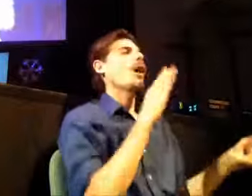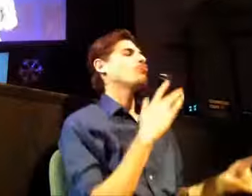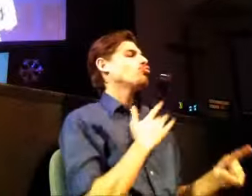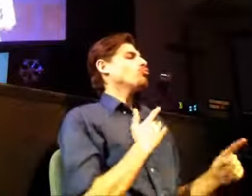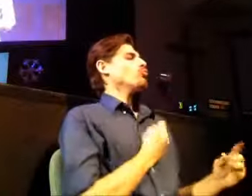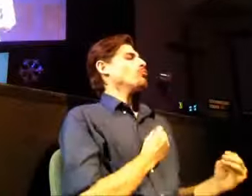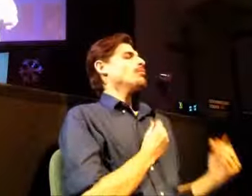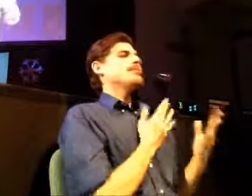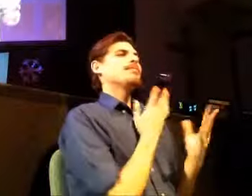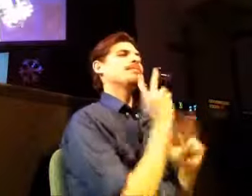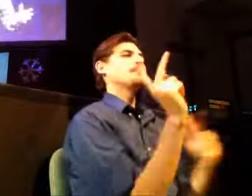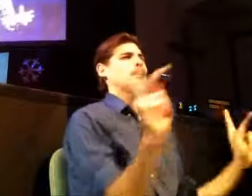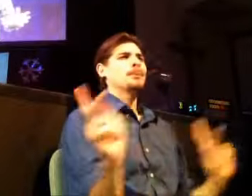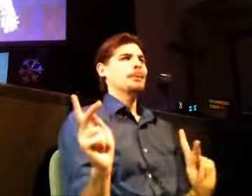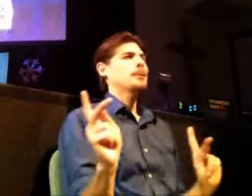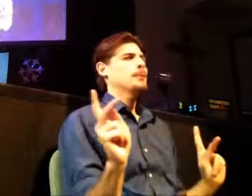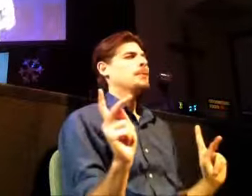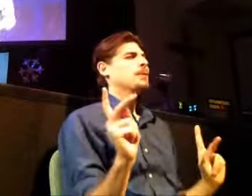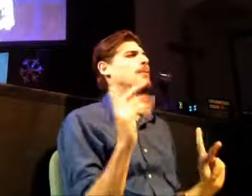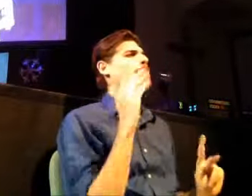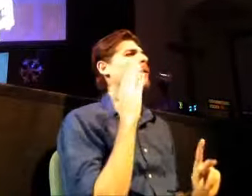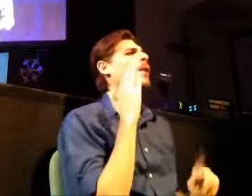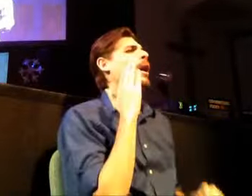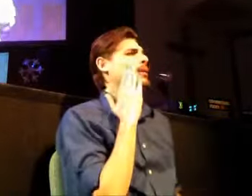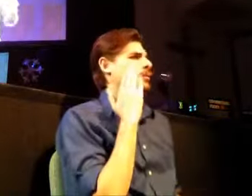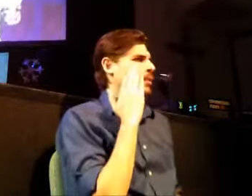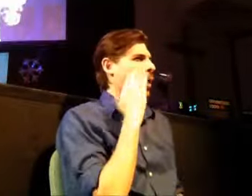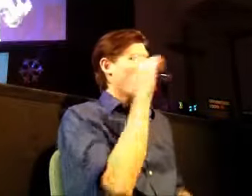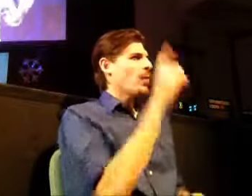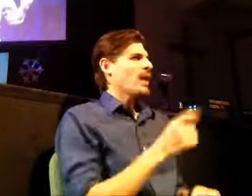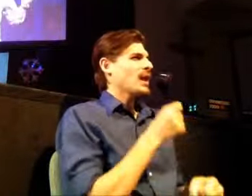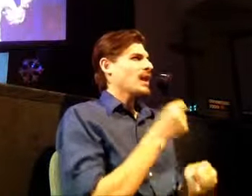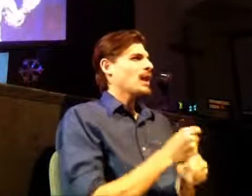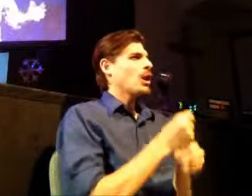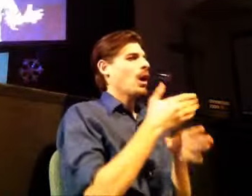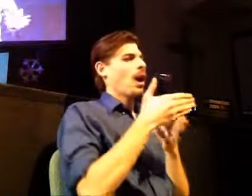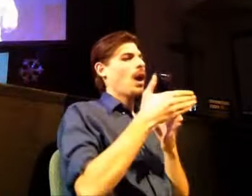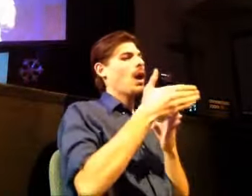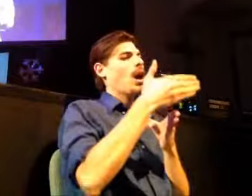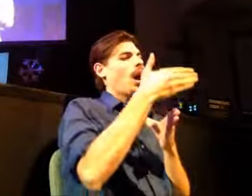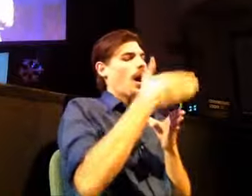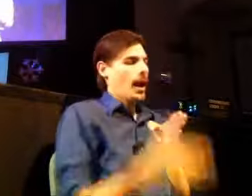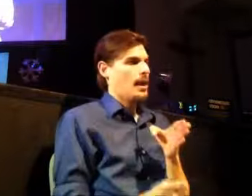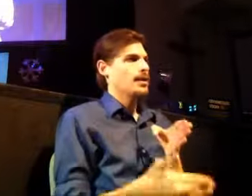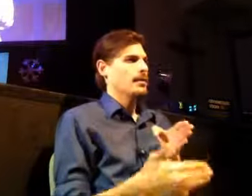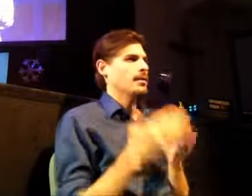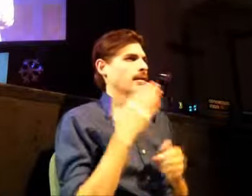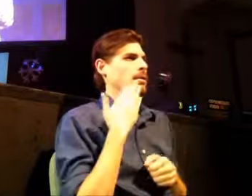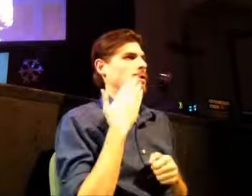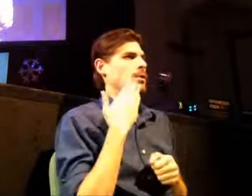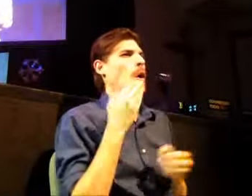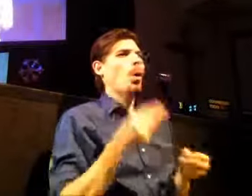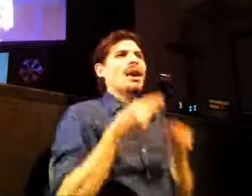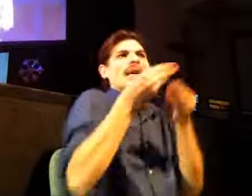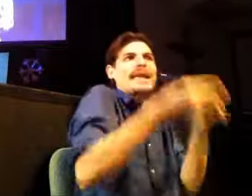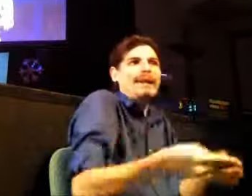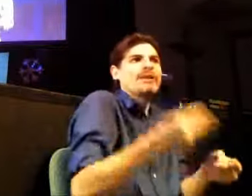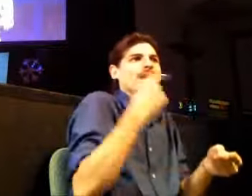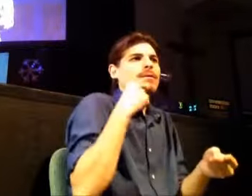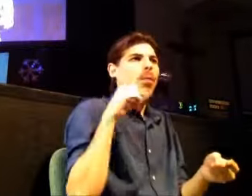asked questions about year-end giving and I know a lot of you are preparing your gifts for the year end just make sure that they